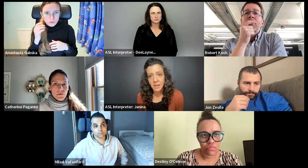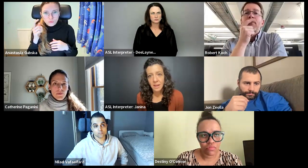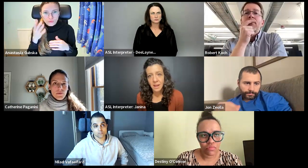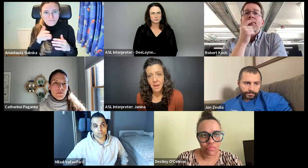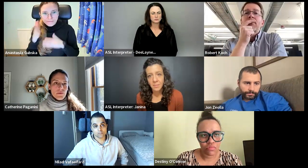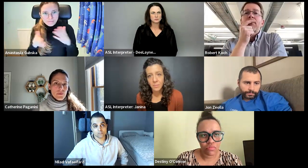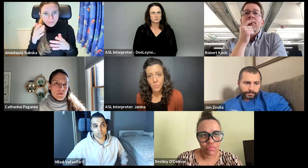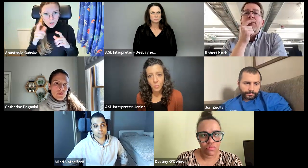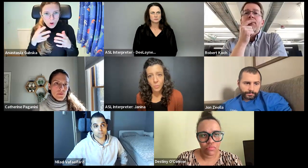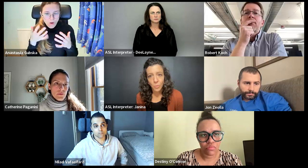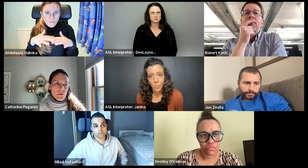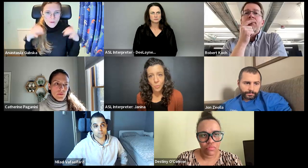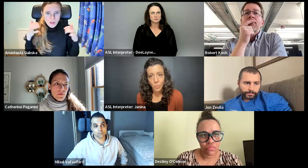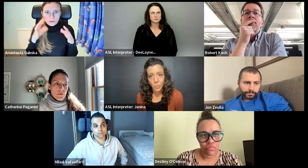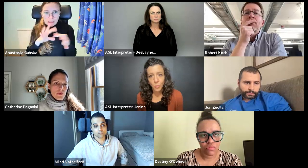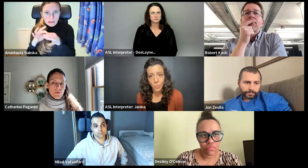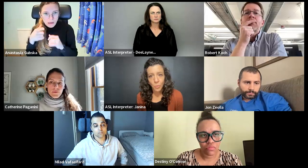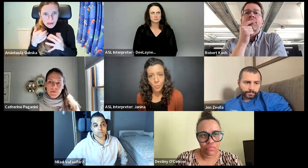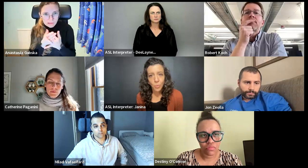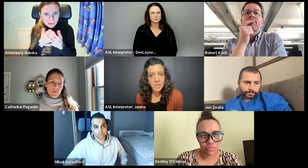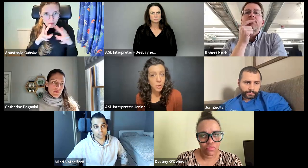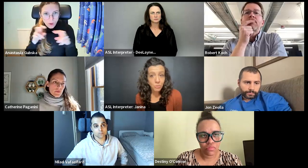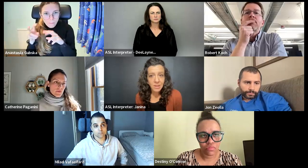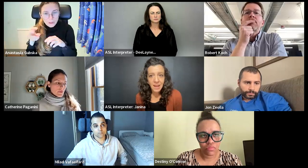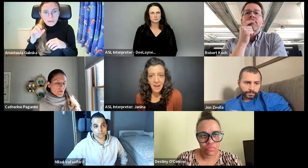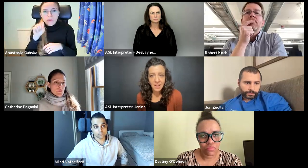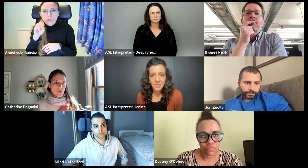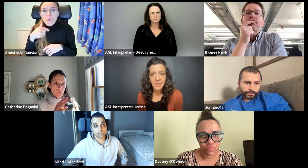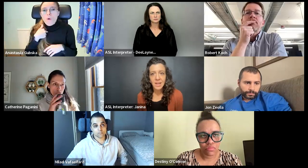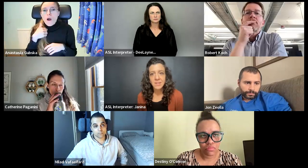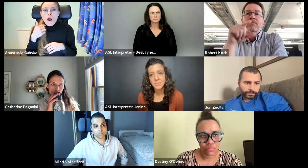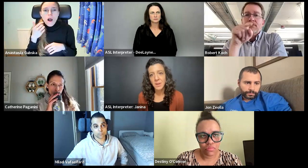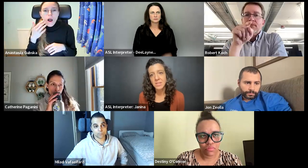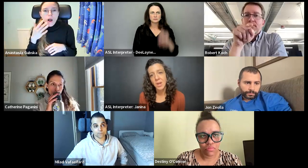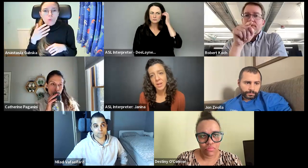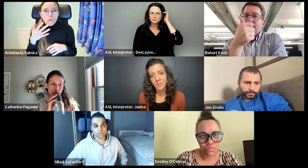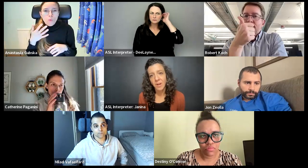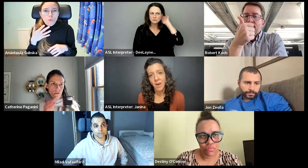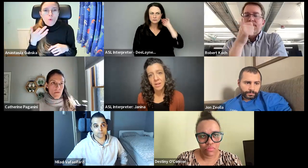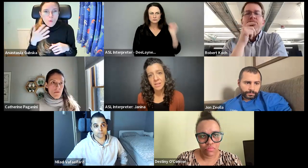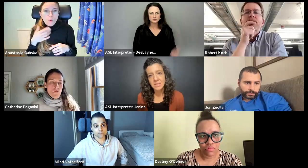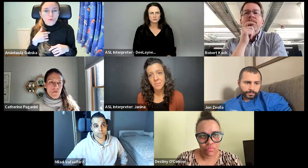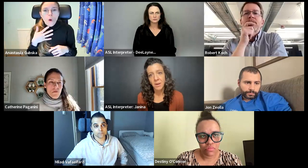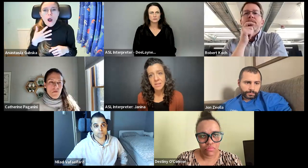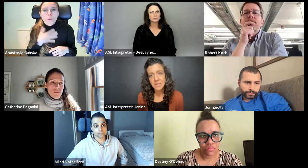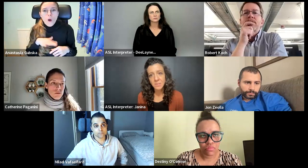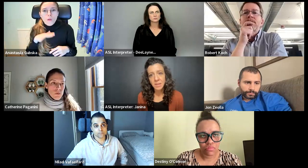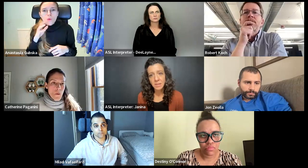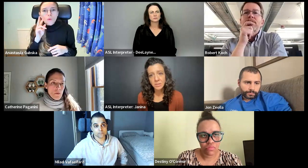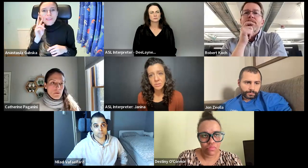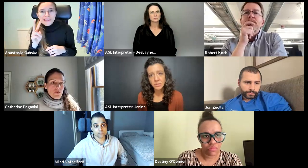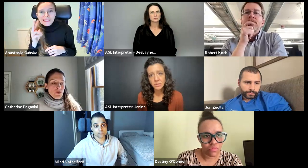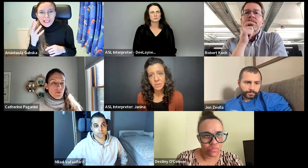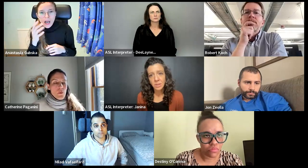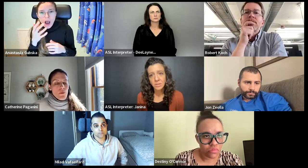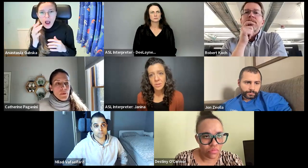we don't really have a lot of experience talking in front of audiences about accessibility